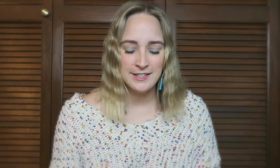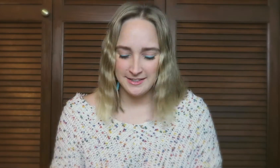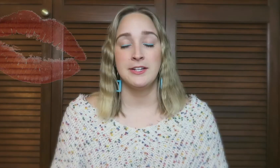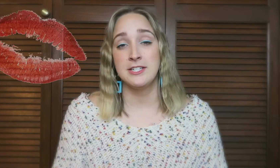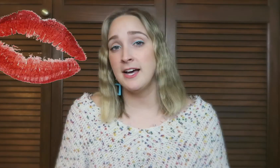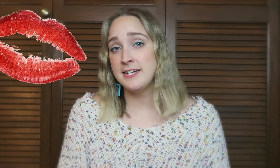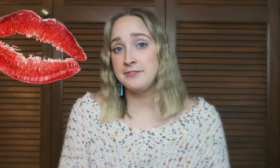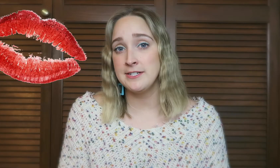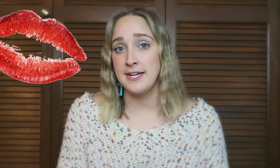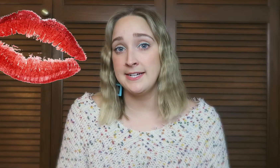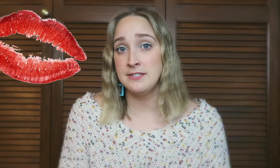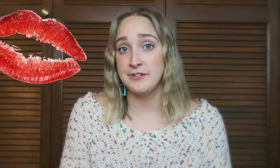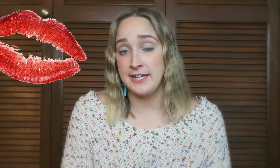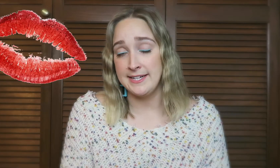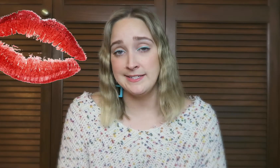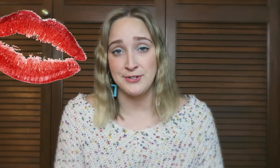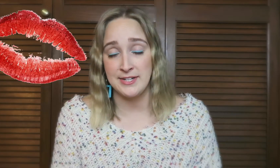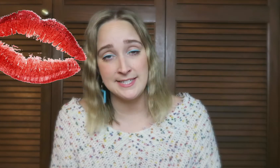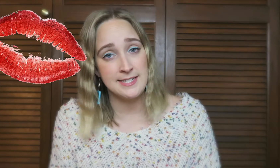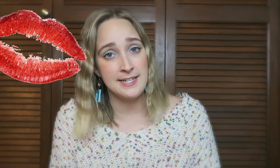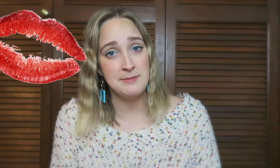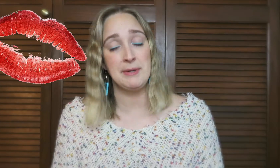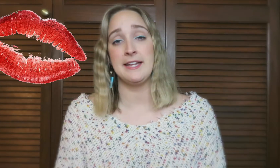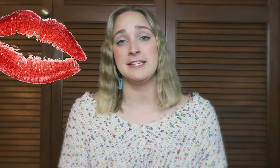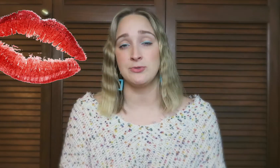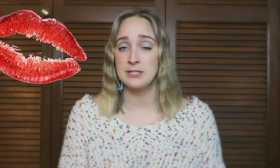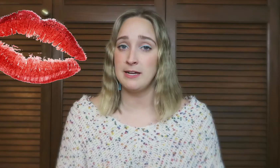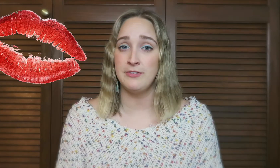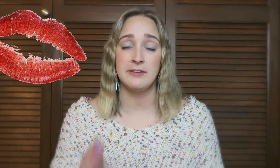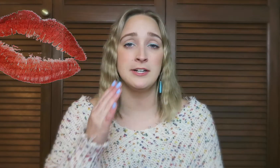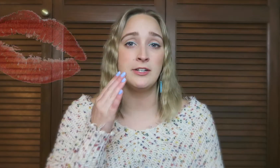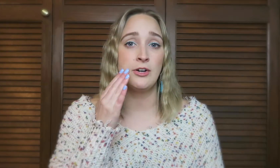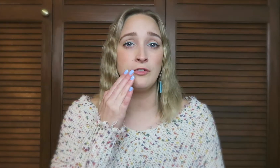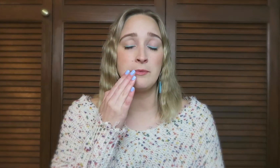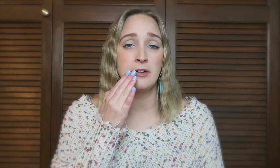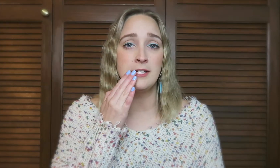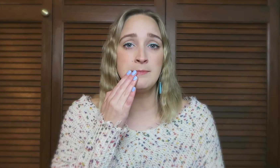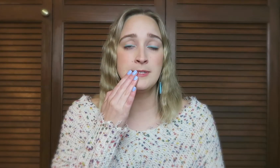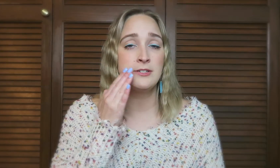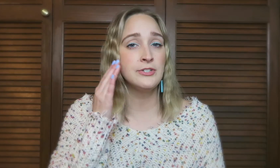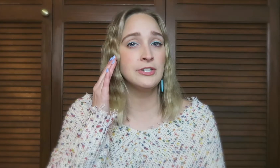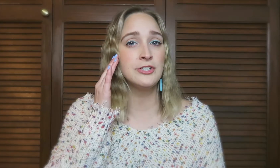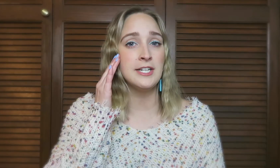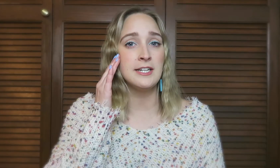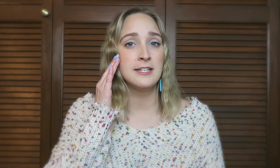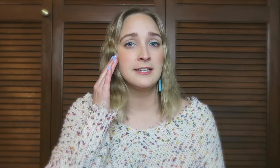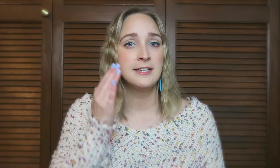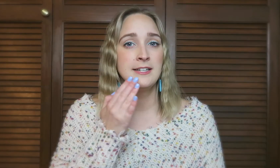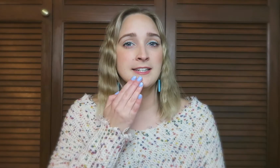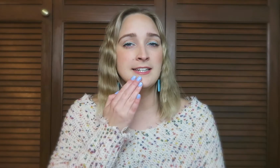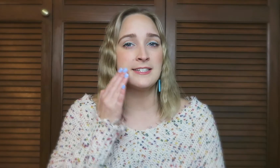There's a lot of different signs for kiss or kissing, but this one's my favorite. You go from your lips to your cheek. Kiss.